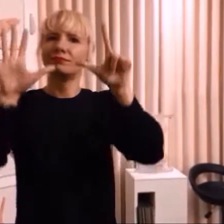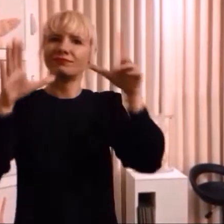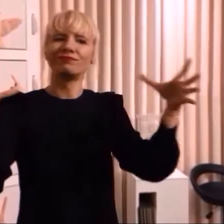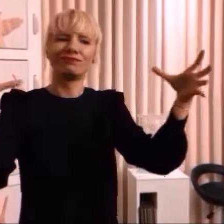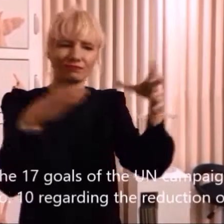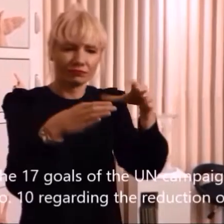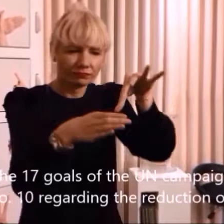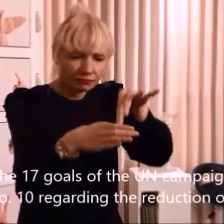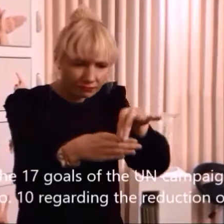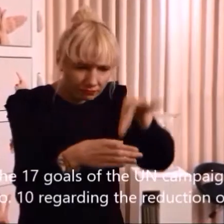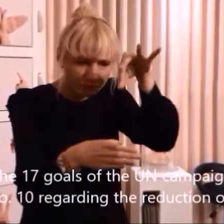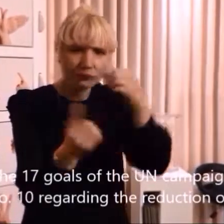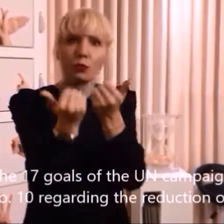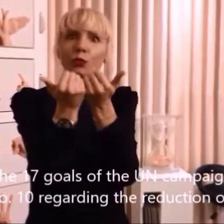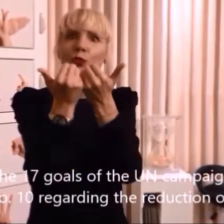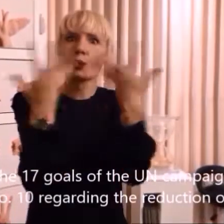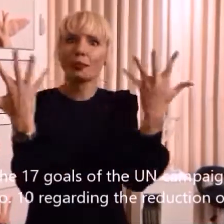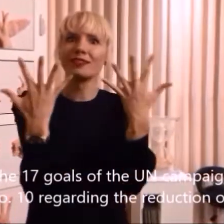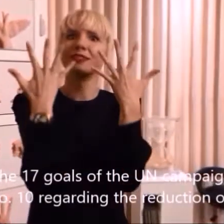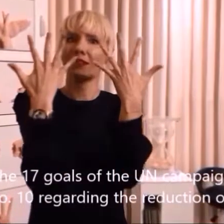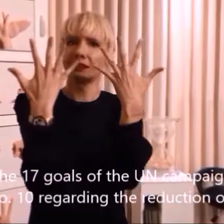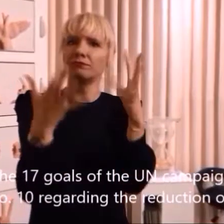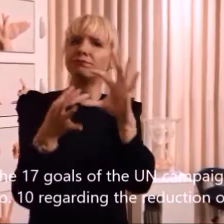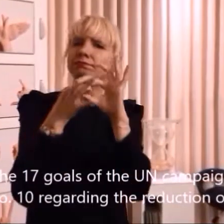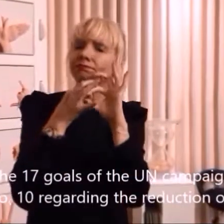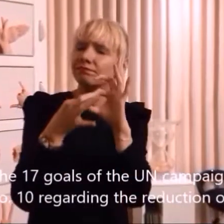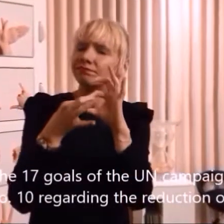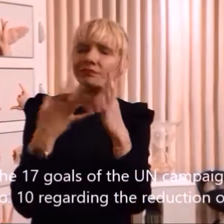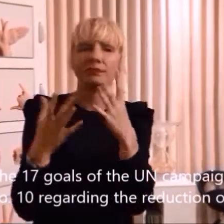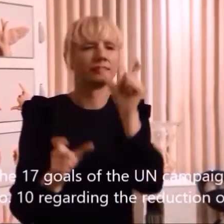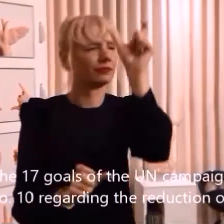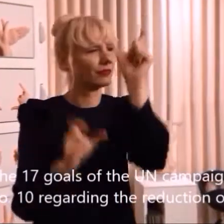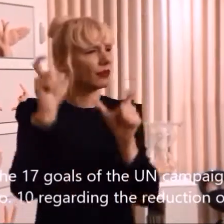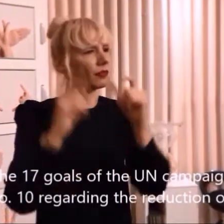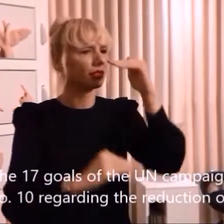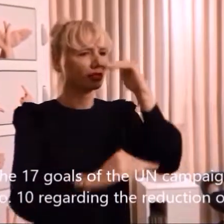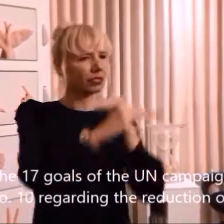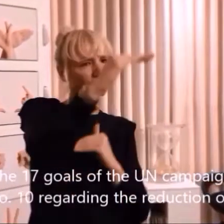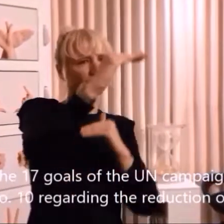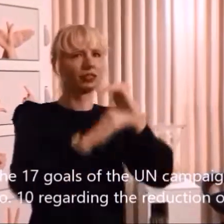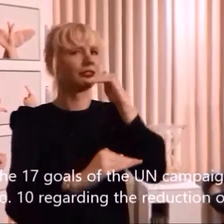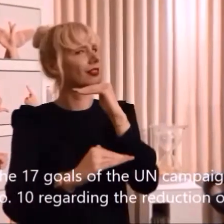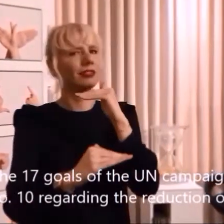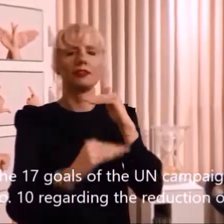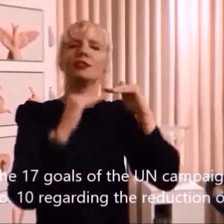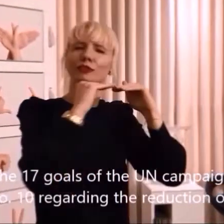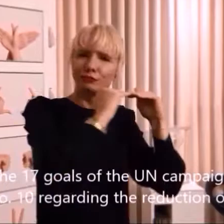Out of the 17 goals of the UN campaign, we have selected number 10 regarding the reduction of inequalities.